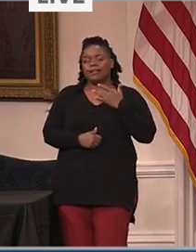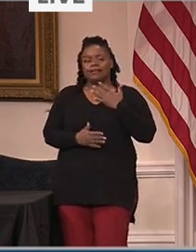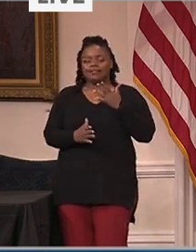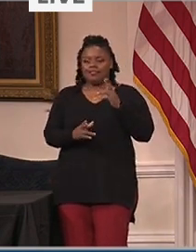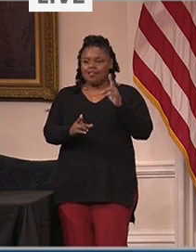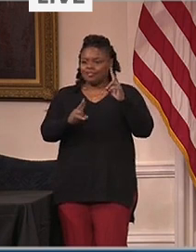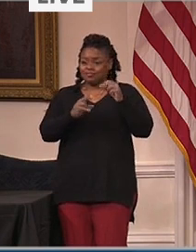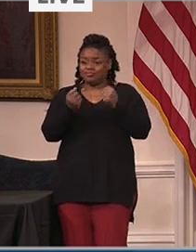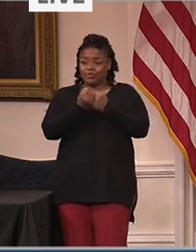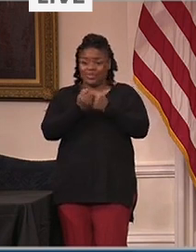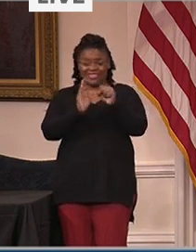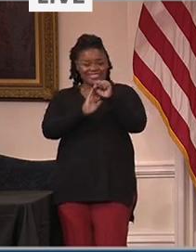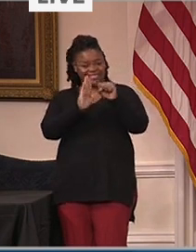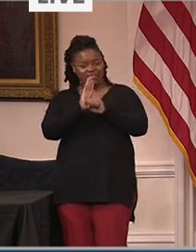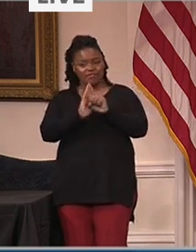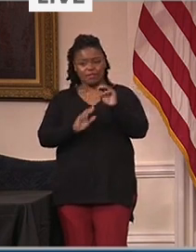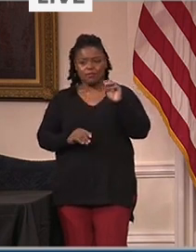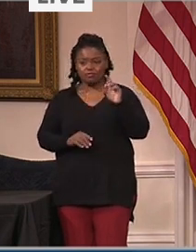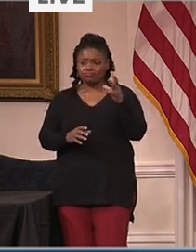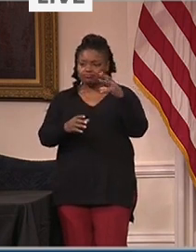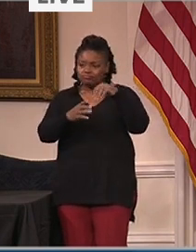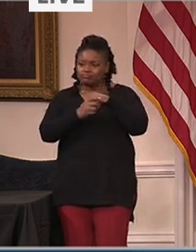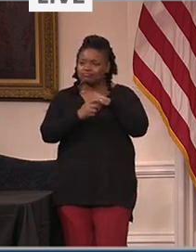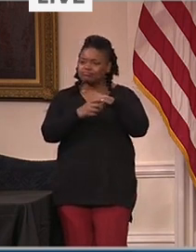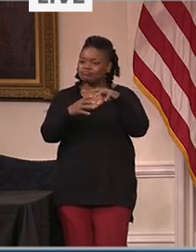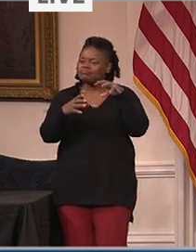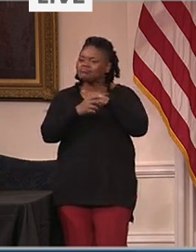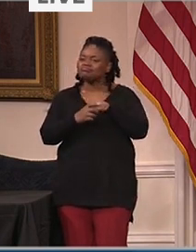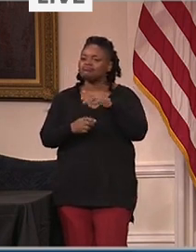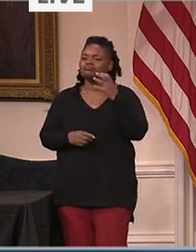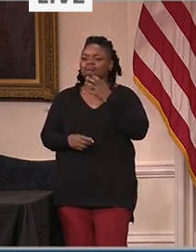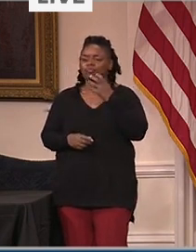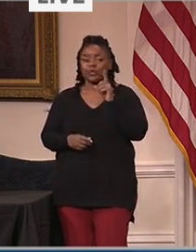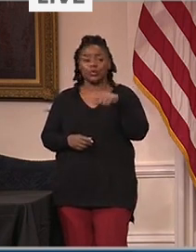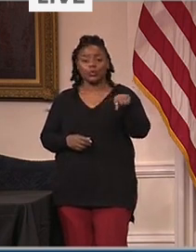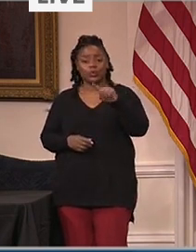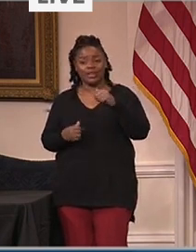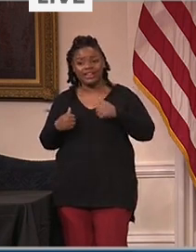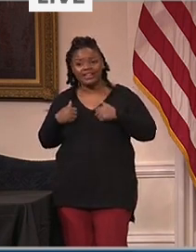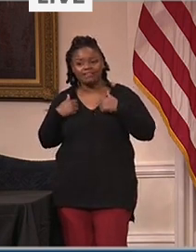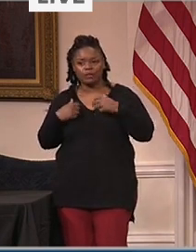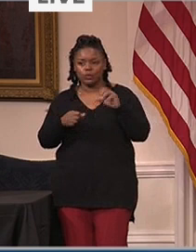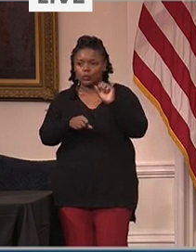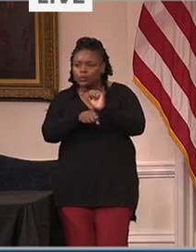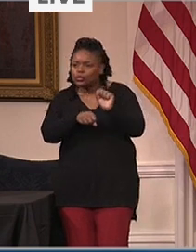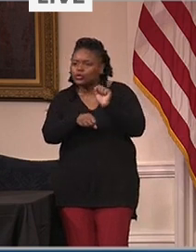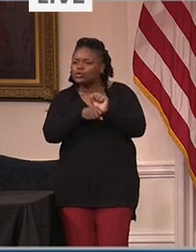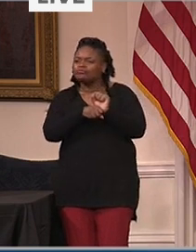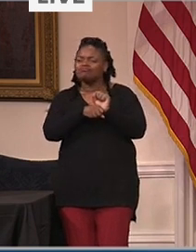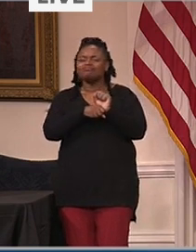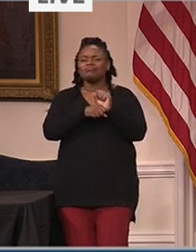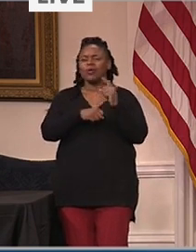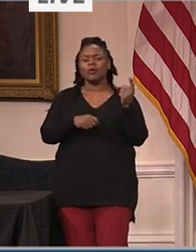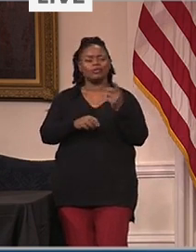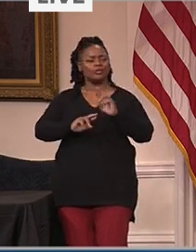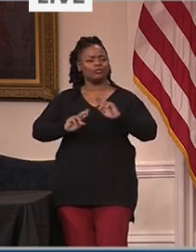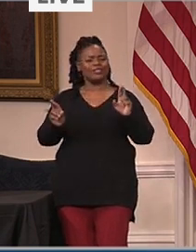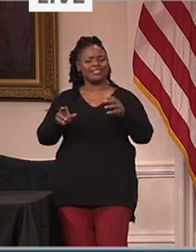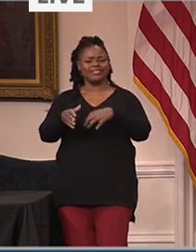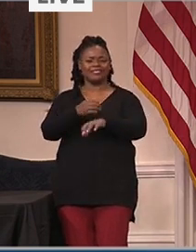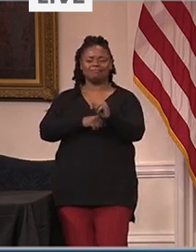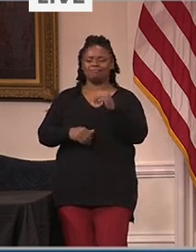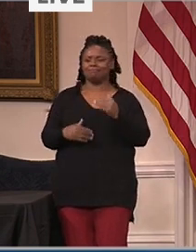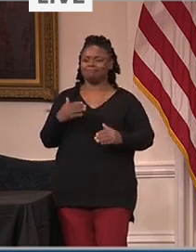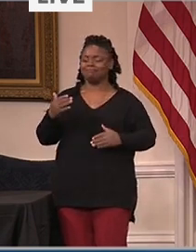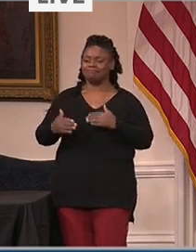serving on the front lines in the communities where we reside and work. Your Maryland National Guard is always there, always ready, old line. I'll be followed